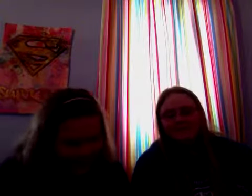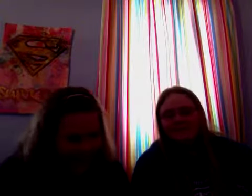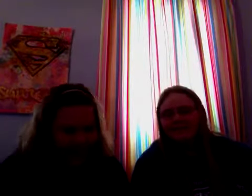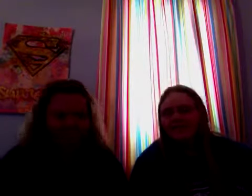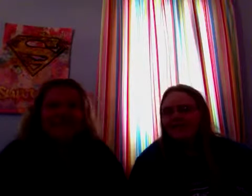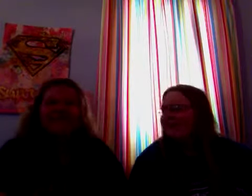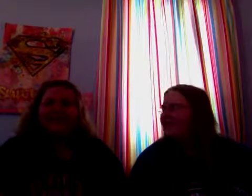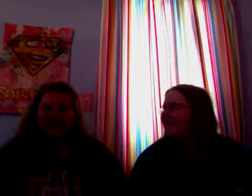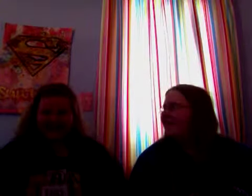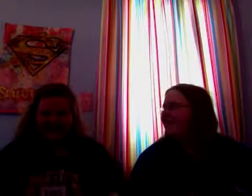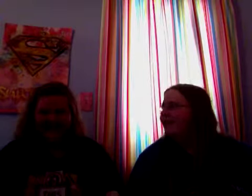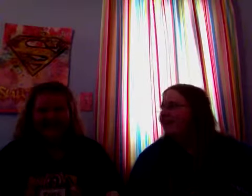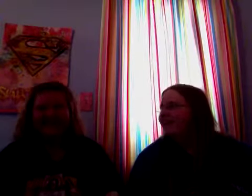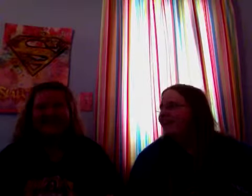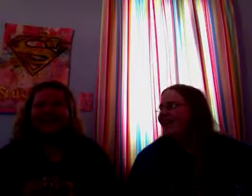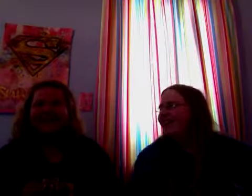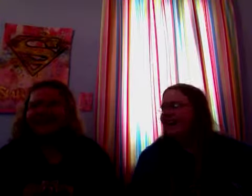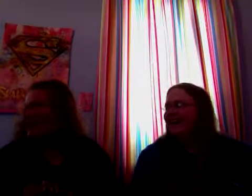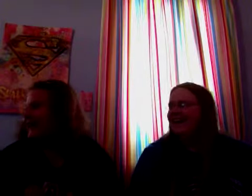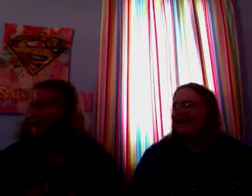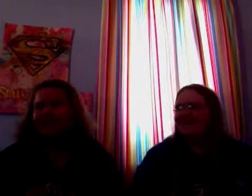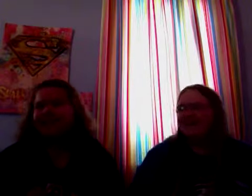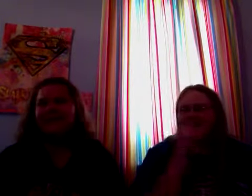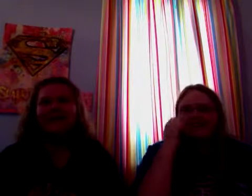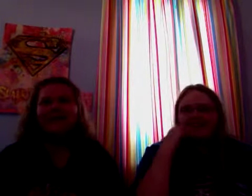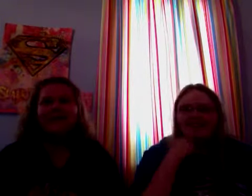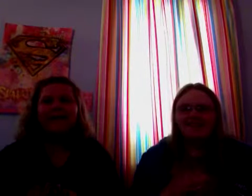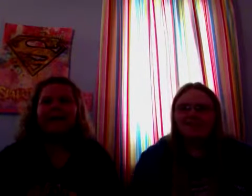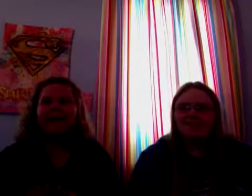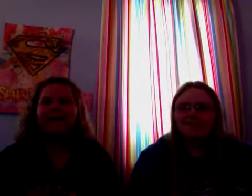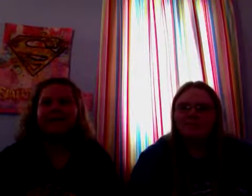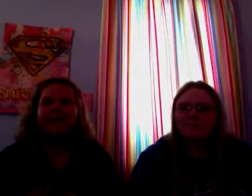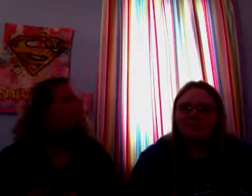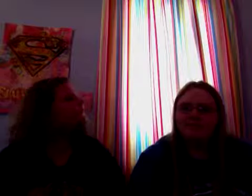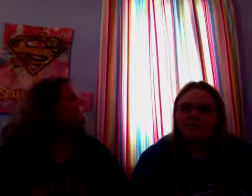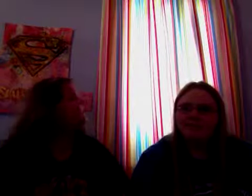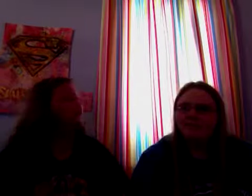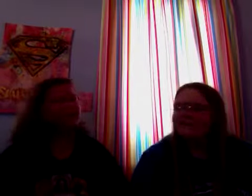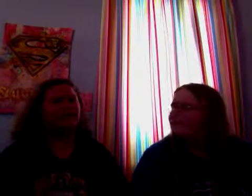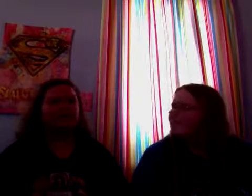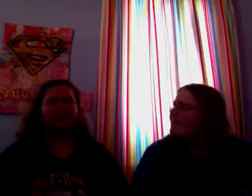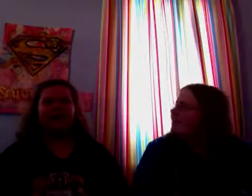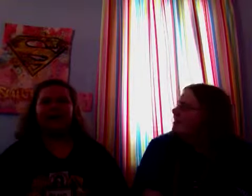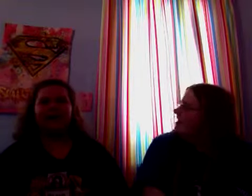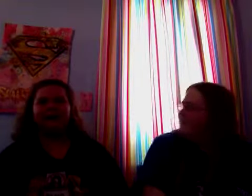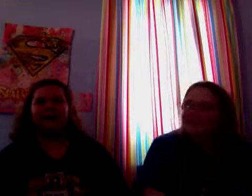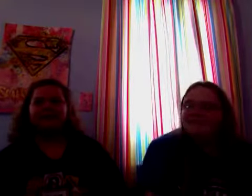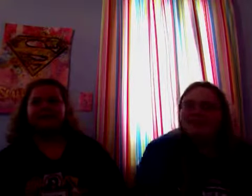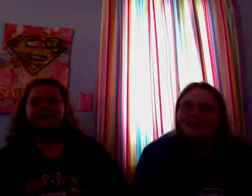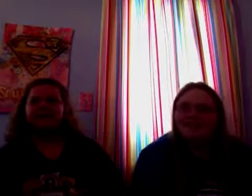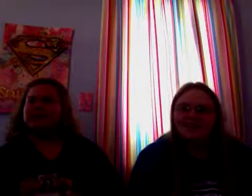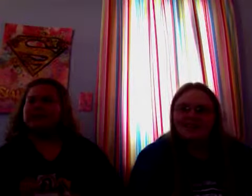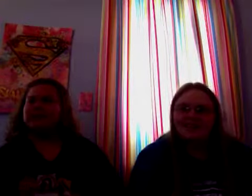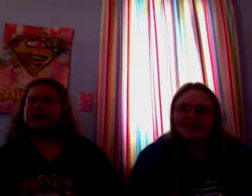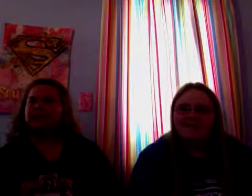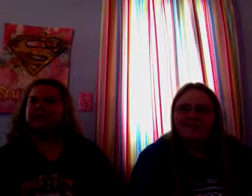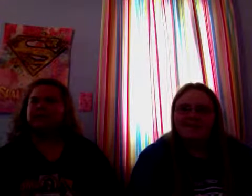okay um but we're at girl power's house and yeah this is her room pretty much